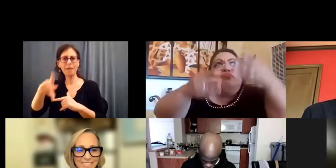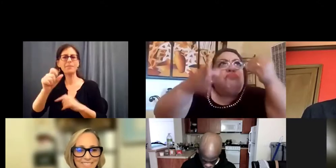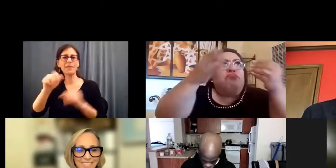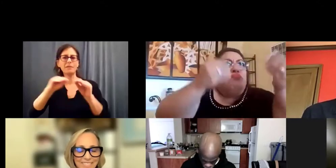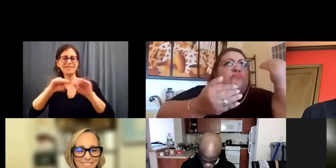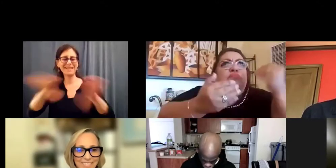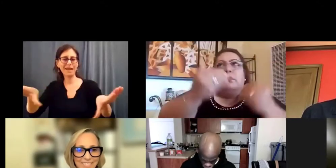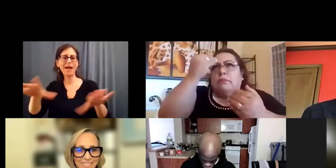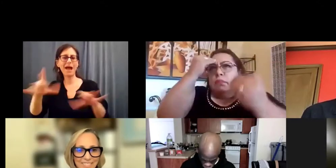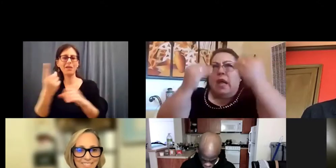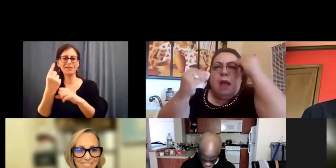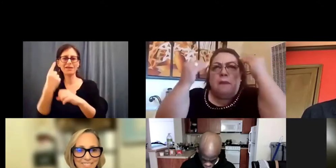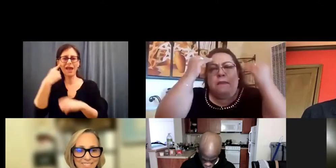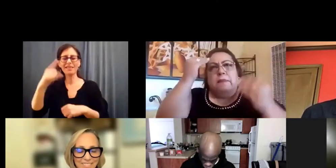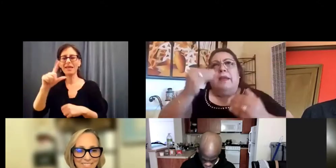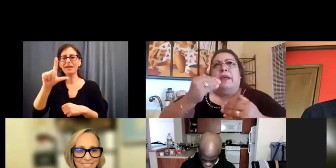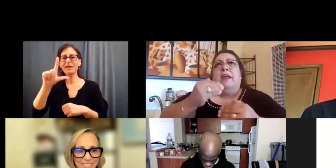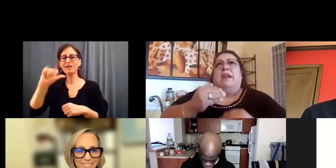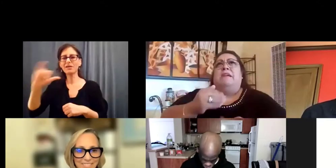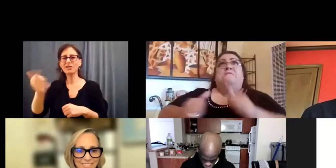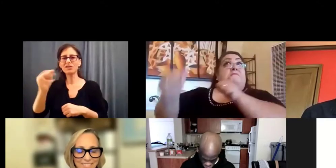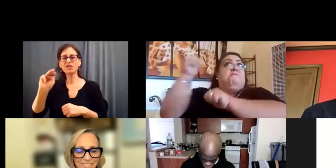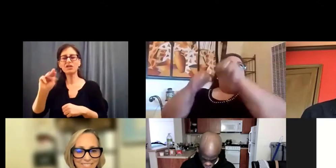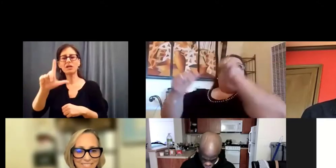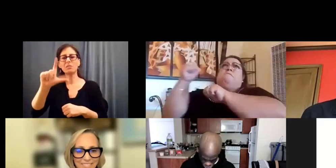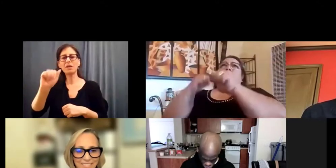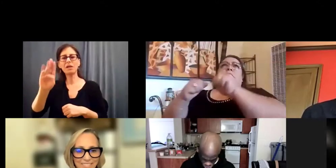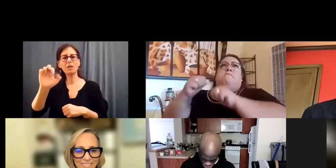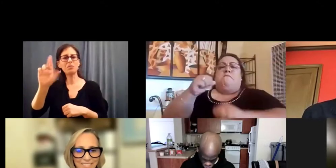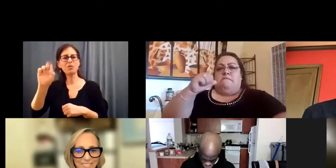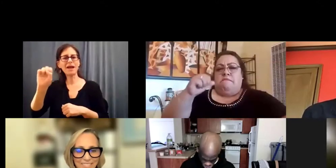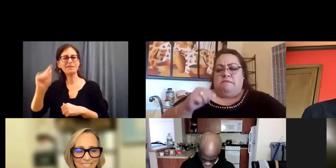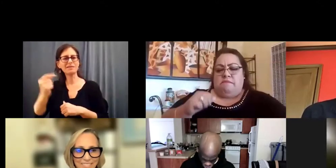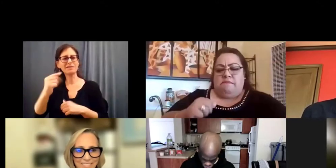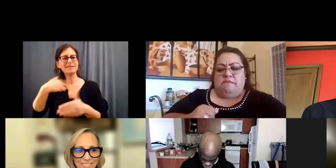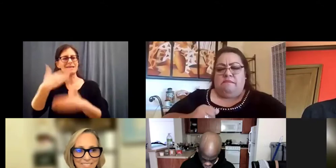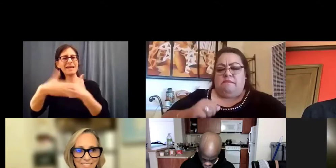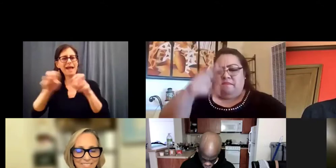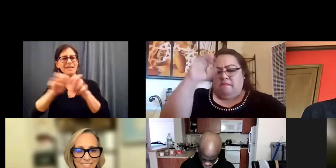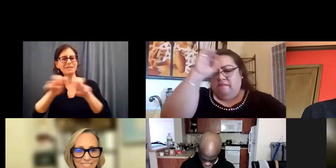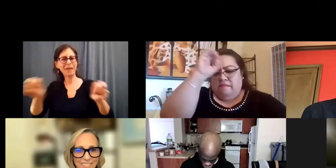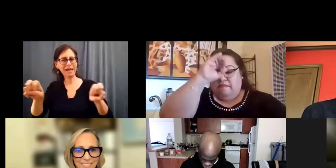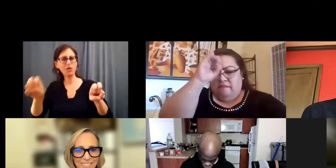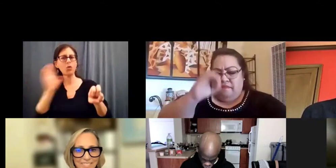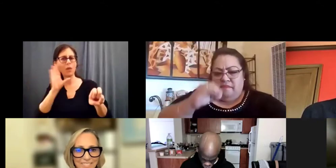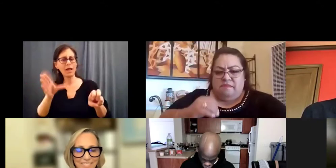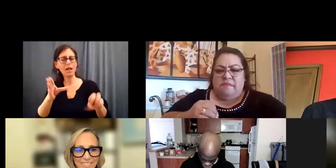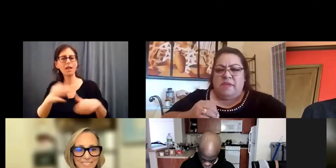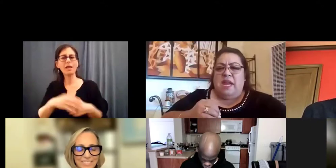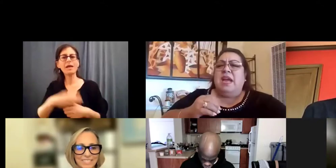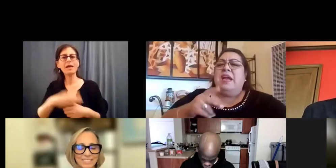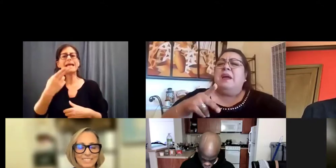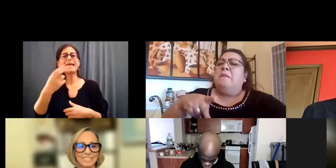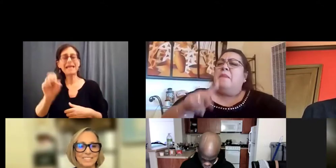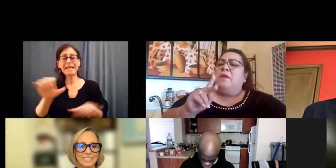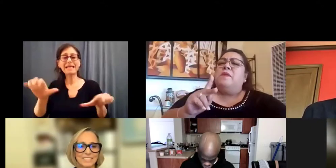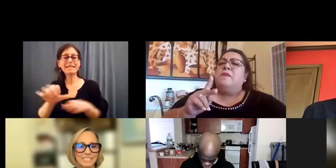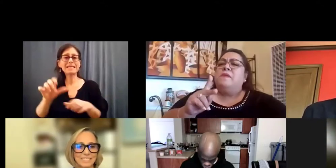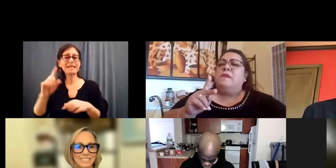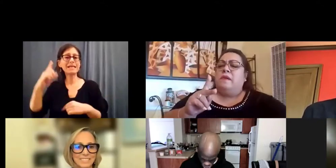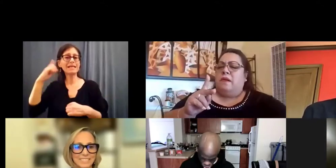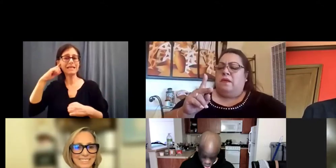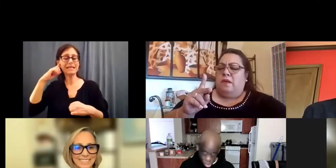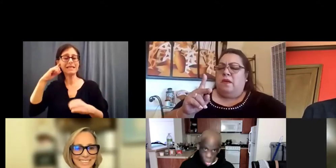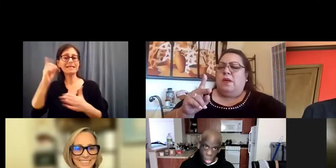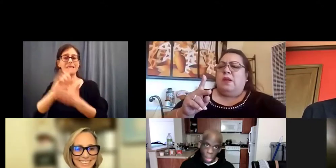and I think Jim LeBrecht is going to be on in a, maybe in the next panel, I'm not sure. He actually did the sound design for